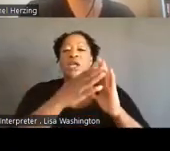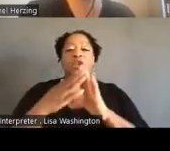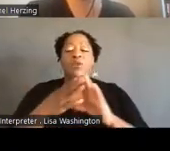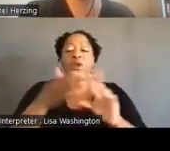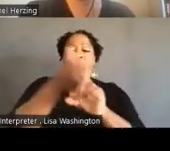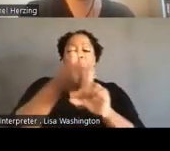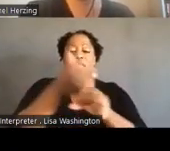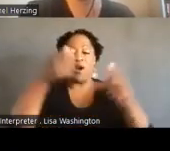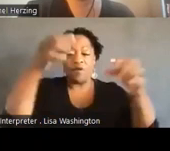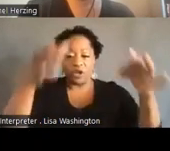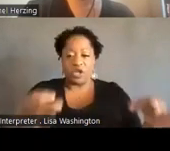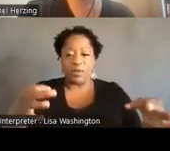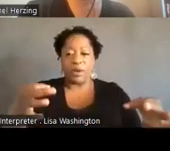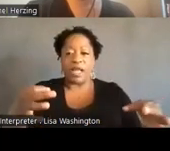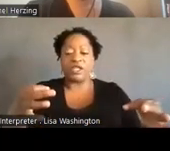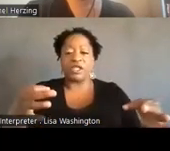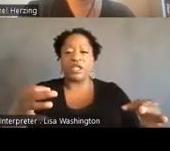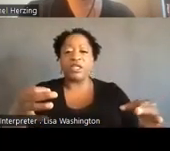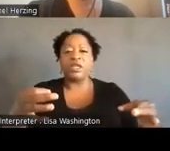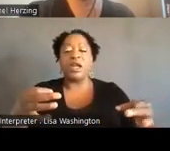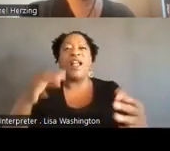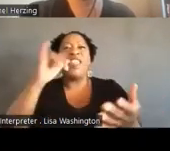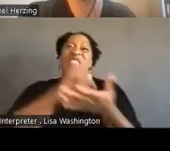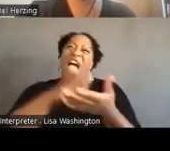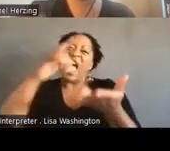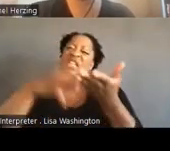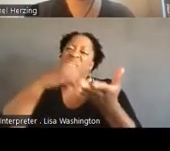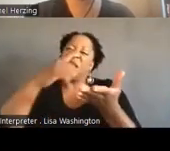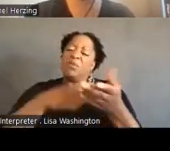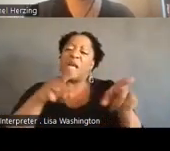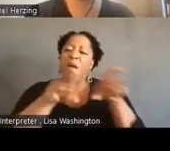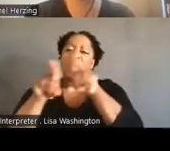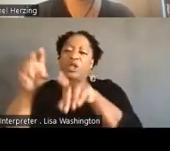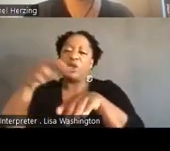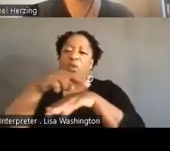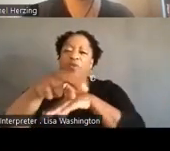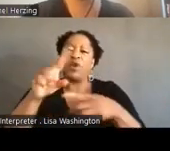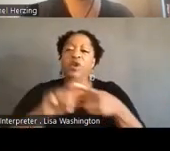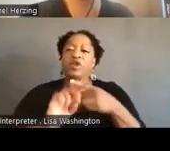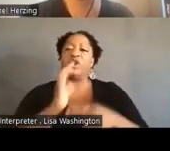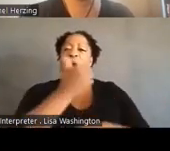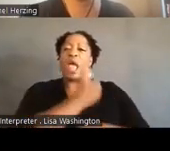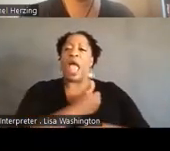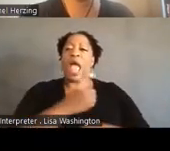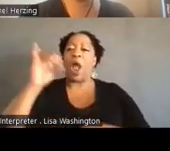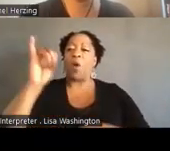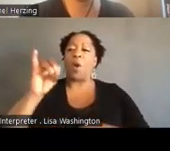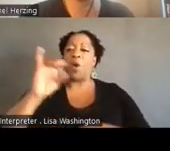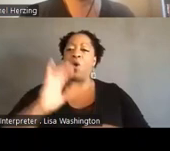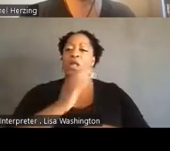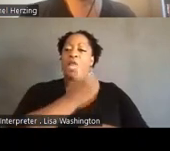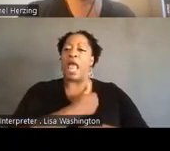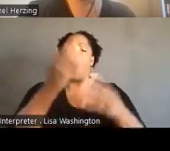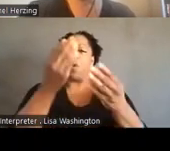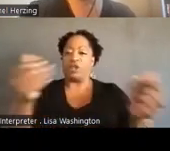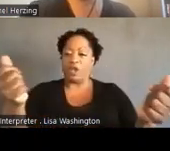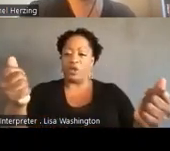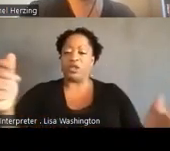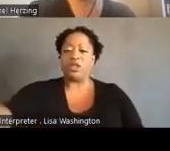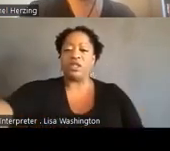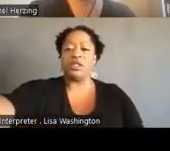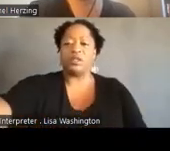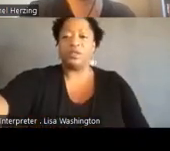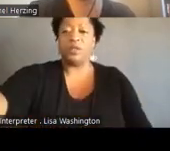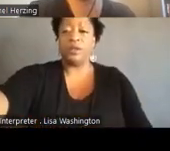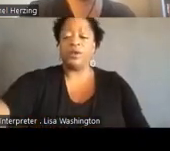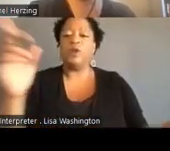-determination, which was sometimes also referred to as Our Oakland, Our Solutions, to defend